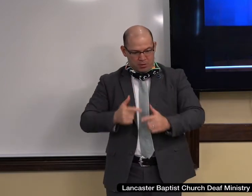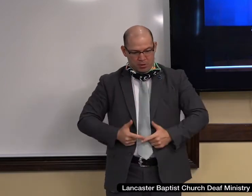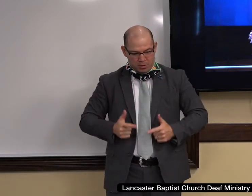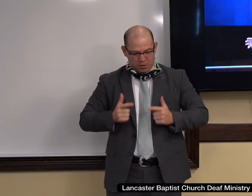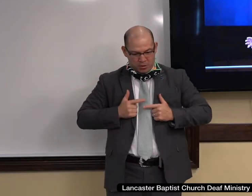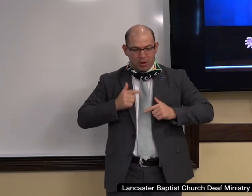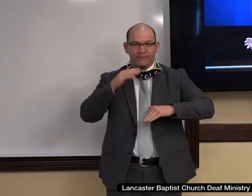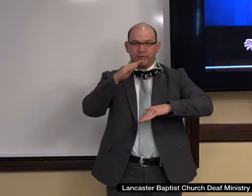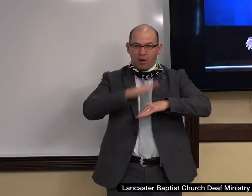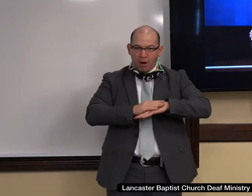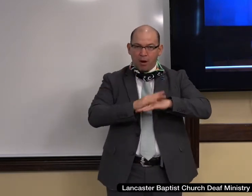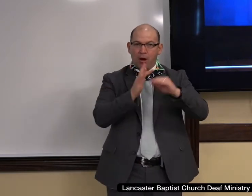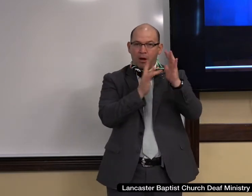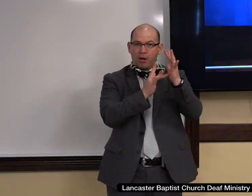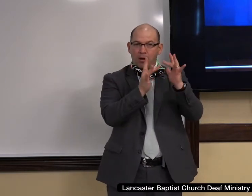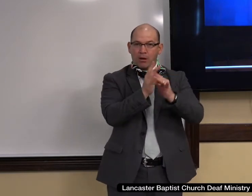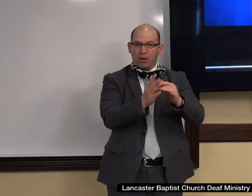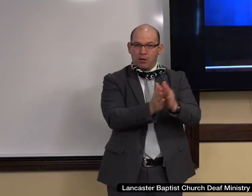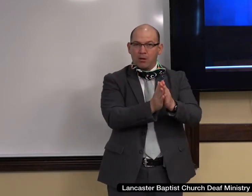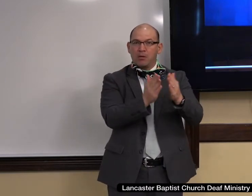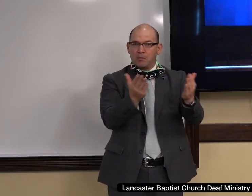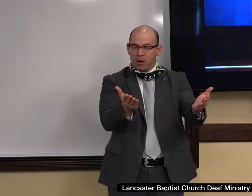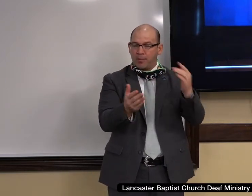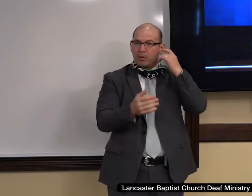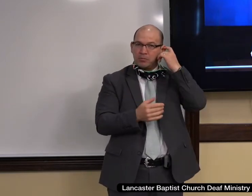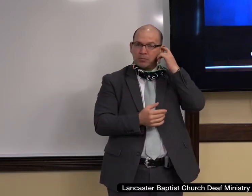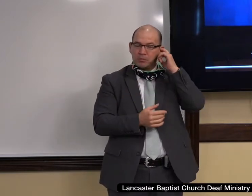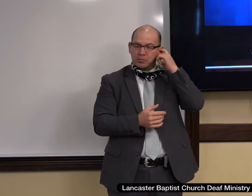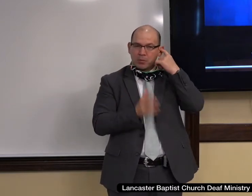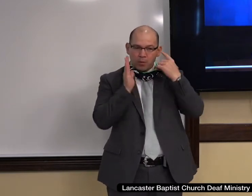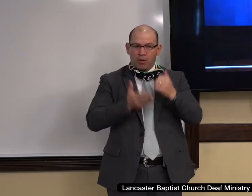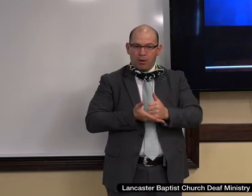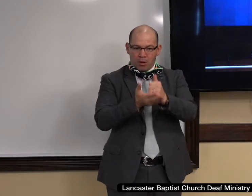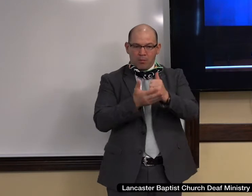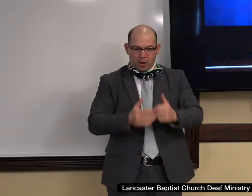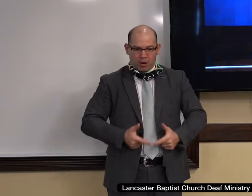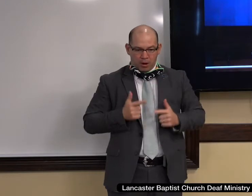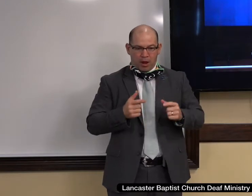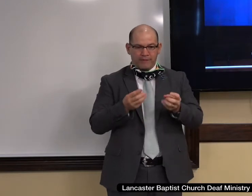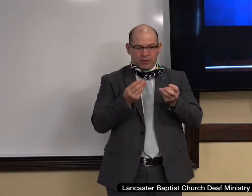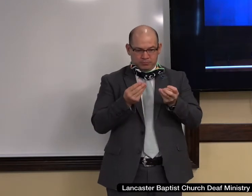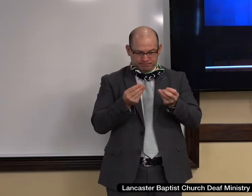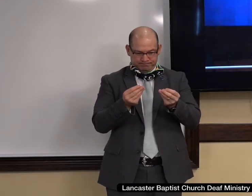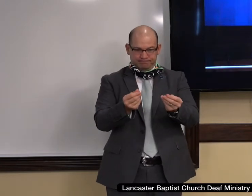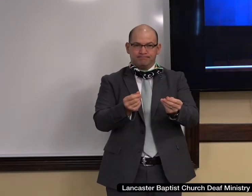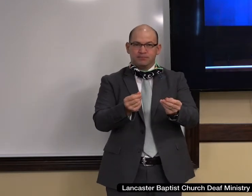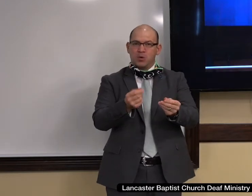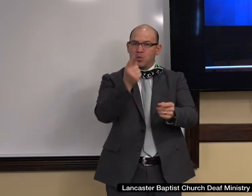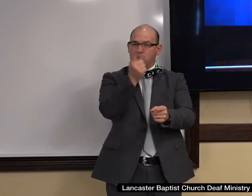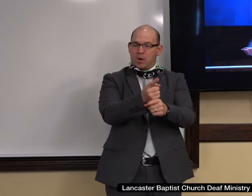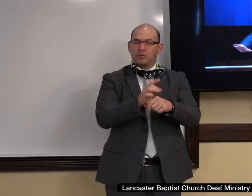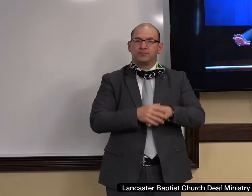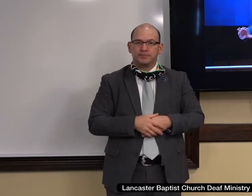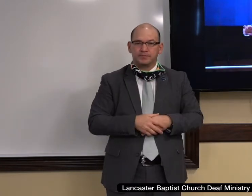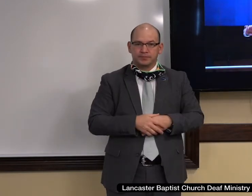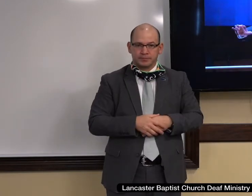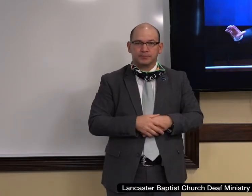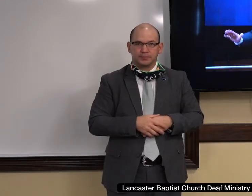and balance in the New Testament times the cornerstone was the foundation stone from which the rest of the foundation was